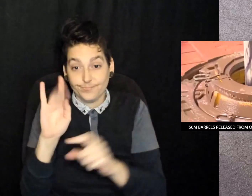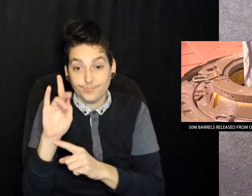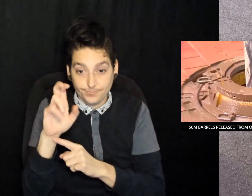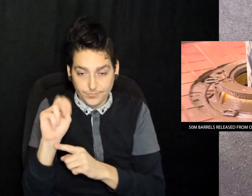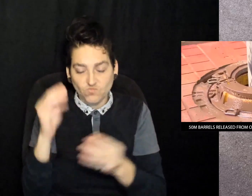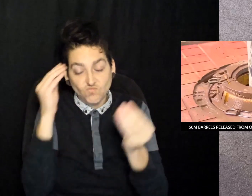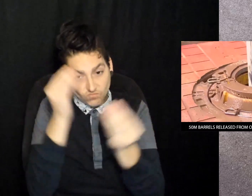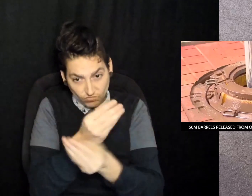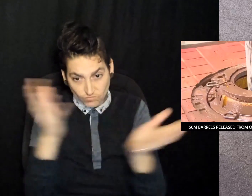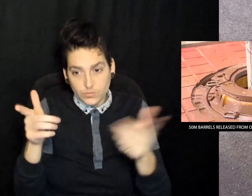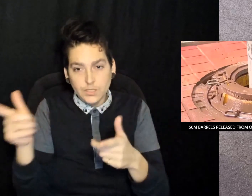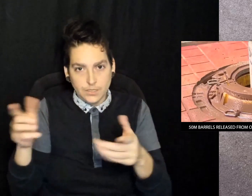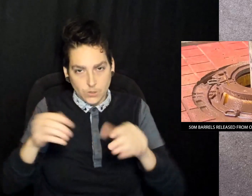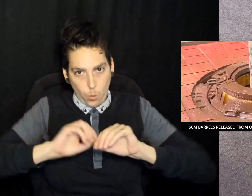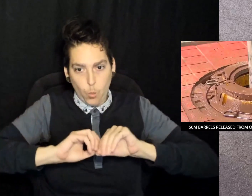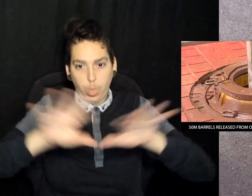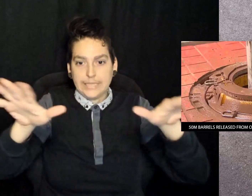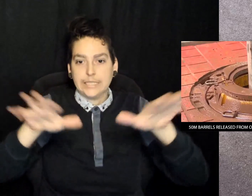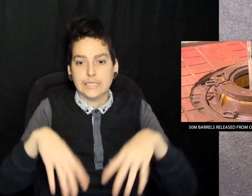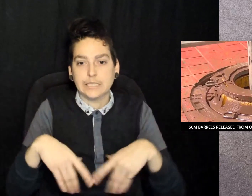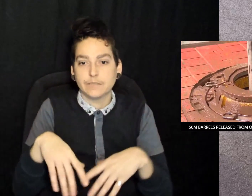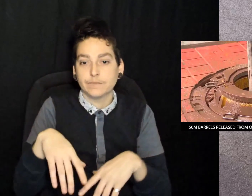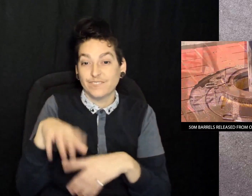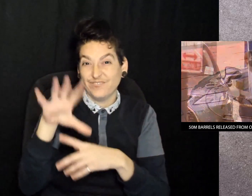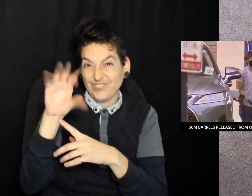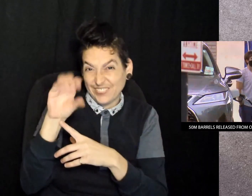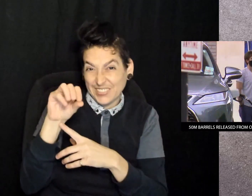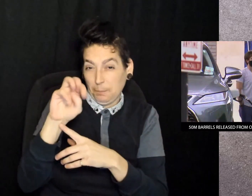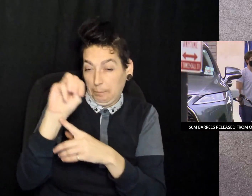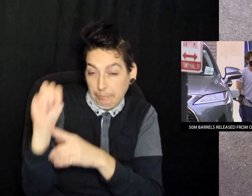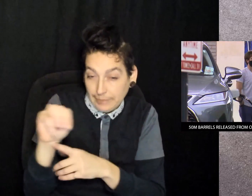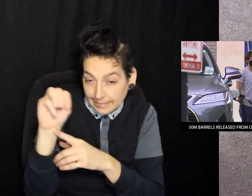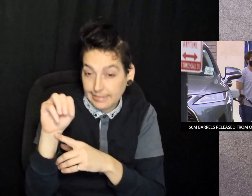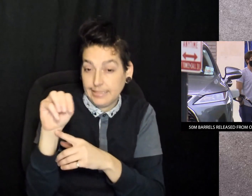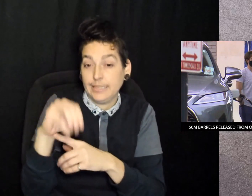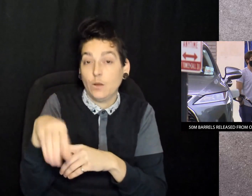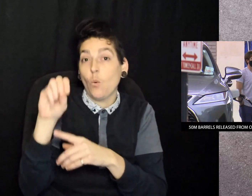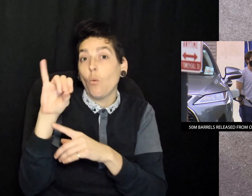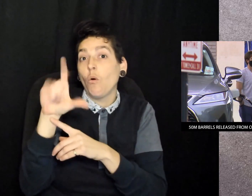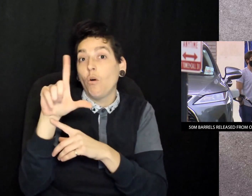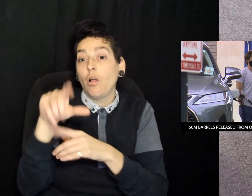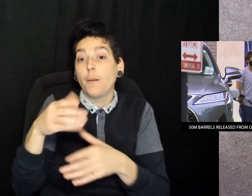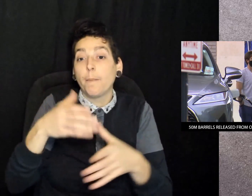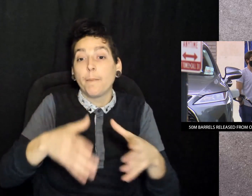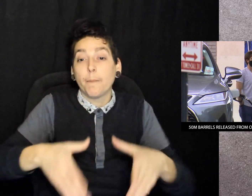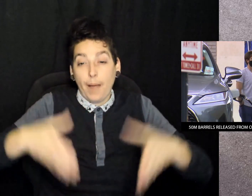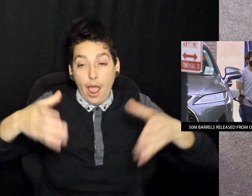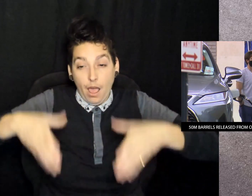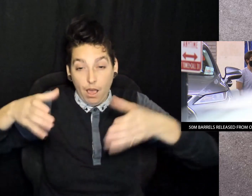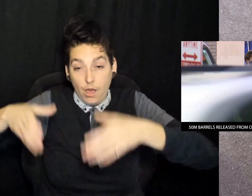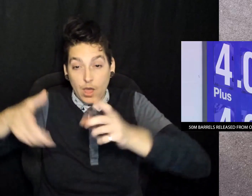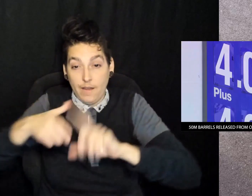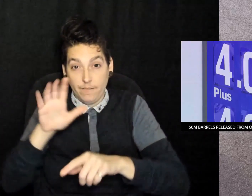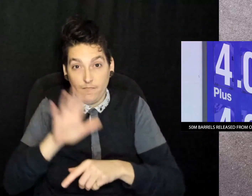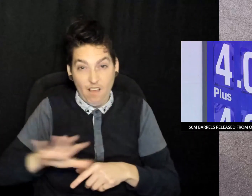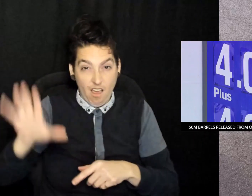Today, Tuesday, President Joe Biden announced the release of 50 million barrels of oil